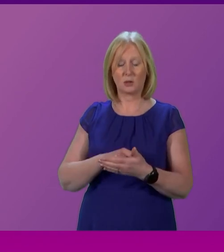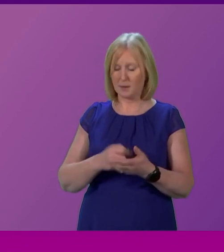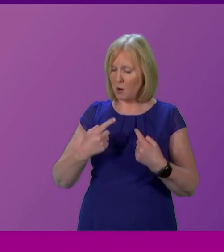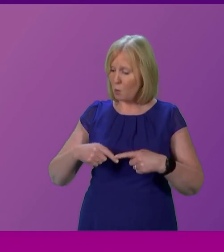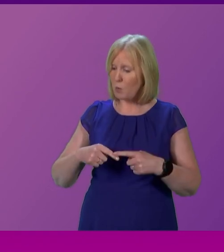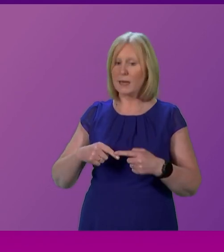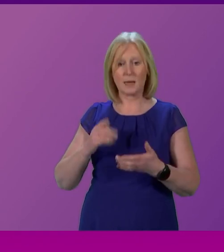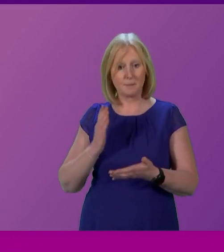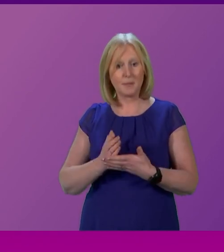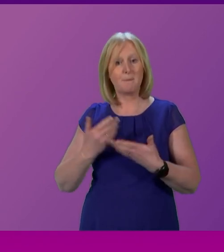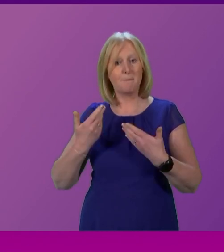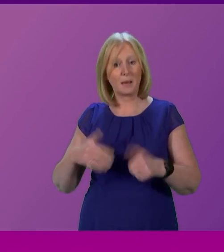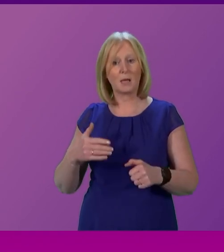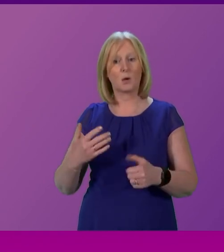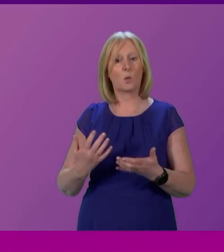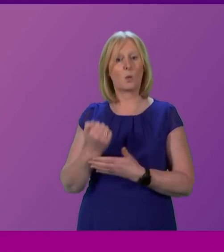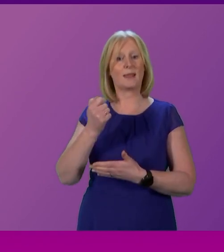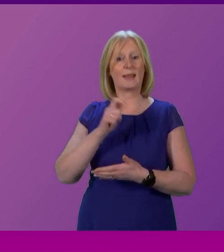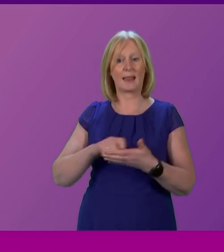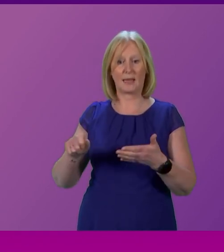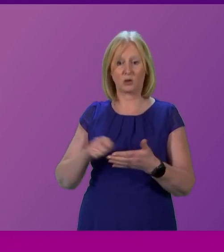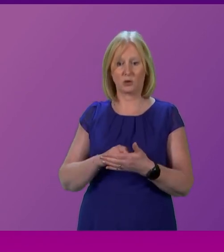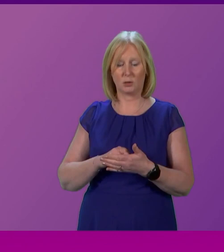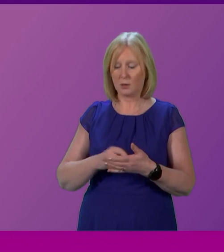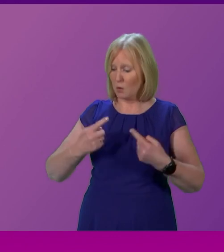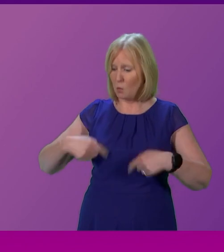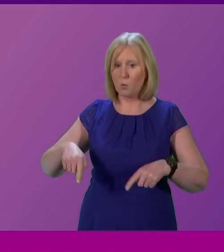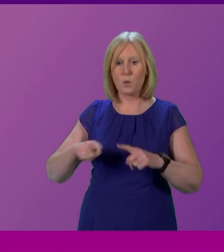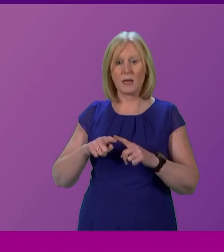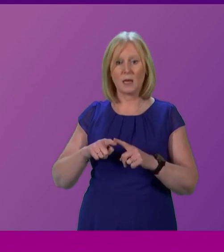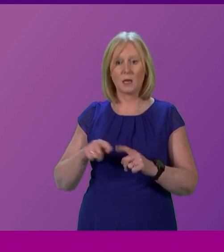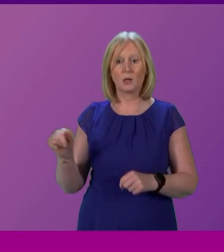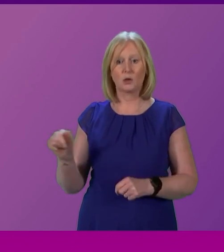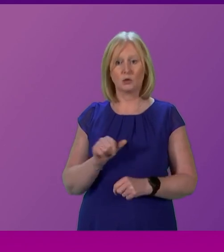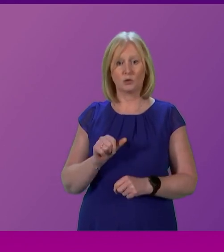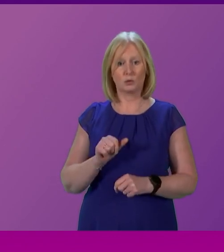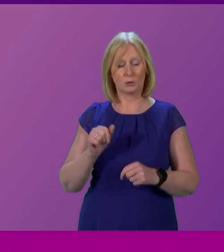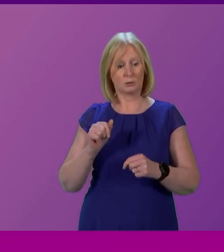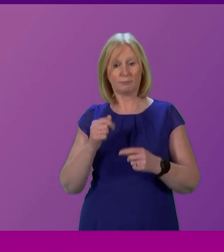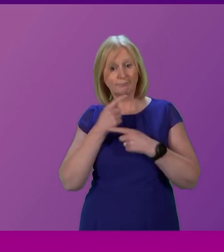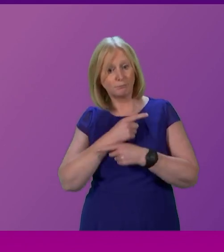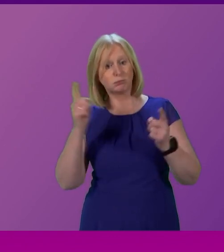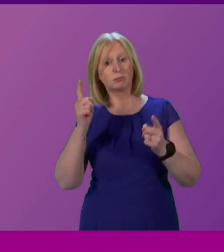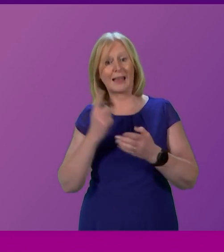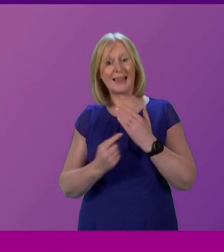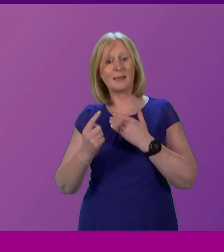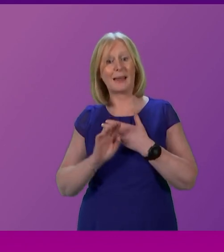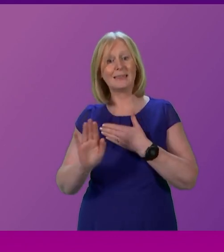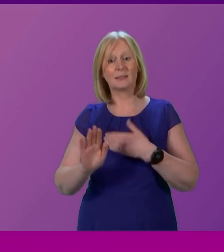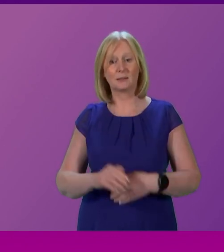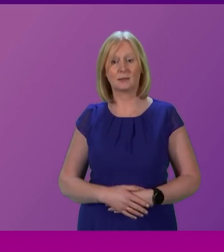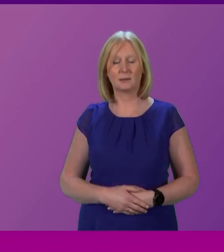So, by the rationale of Mr Cole-Hamilton's argument, we in these benches should simply declare independence. But we won't.